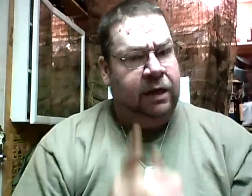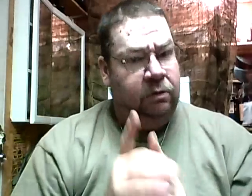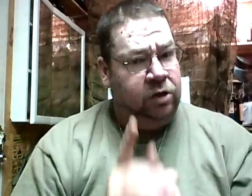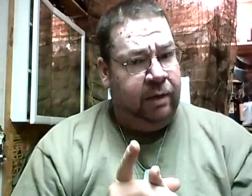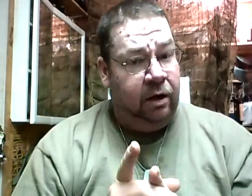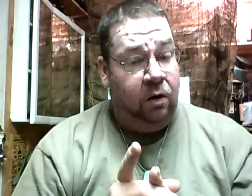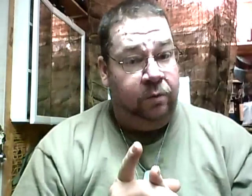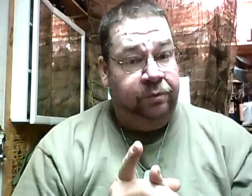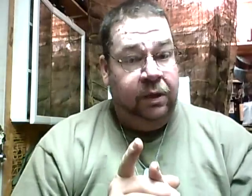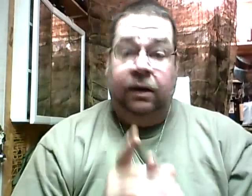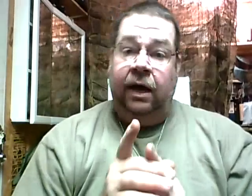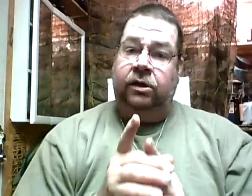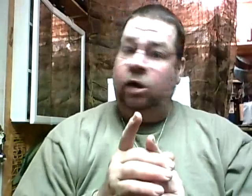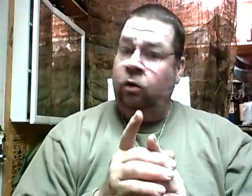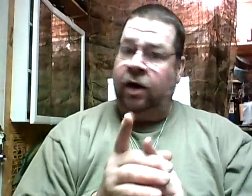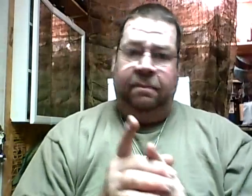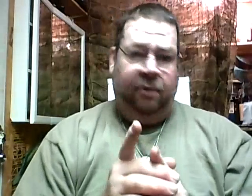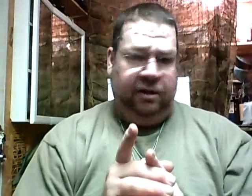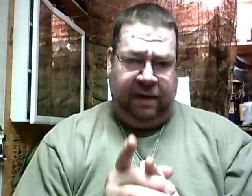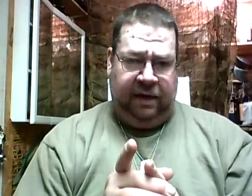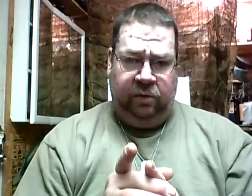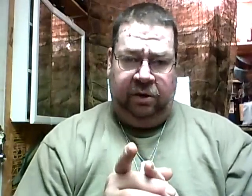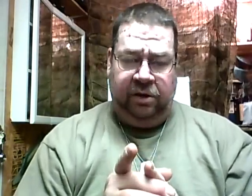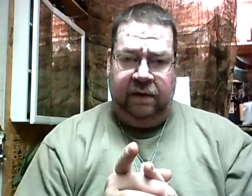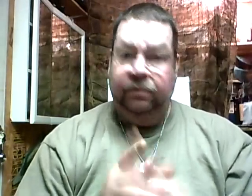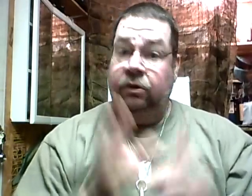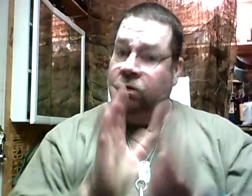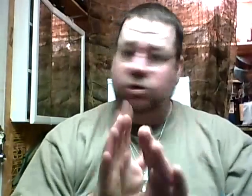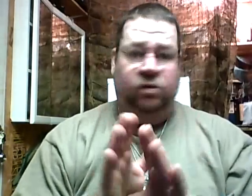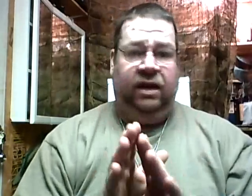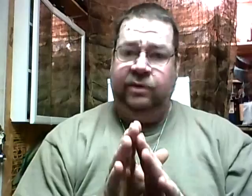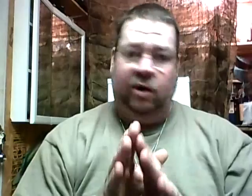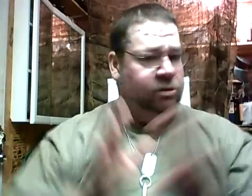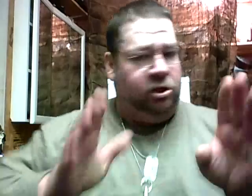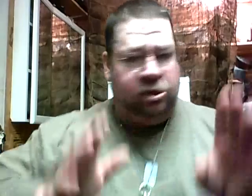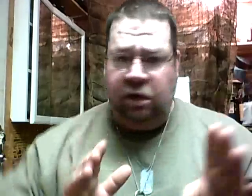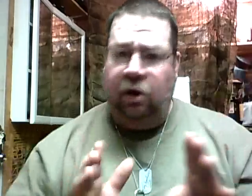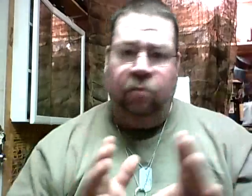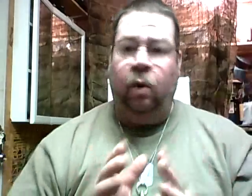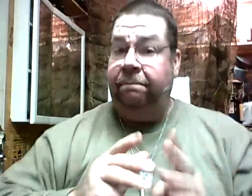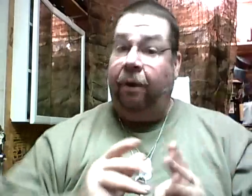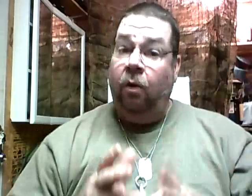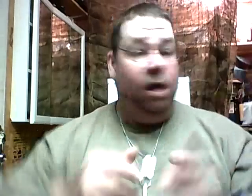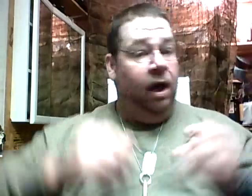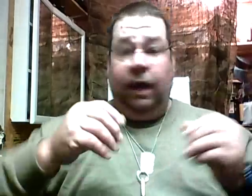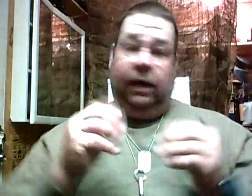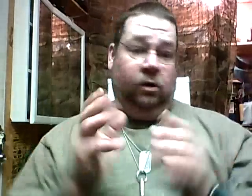thing. I want you to think about it hard. Now, don't try to break the bank with me. Okay? Don't do that. I mean, I'm just a southern old boy. I'm poor. I ain't got no